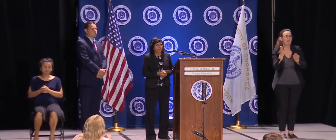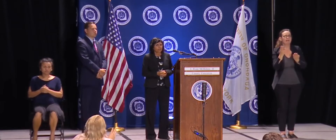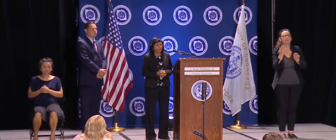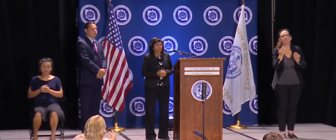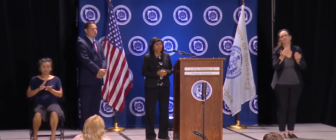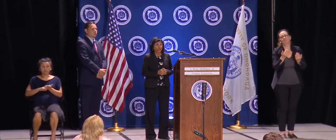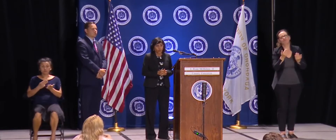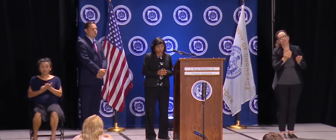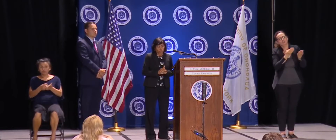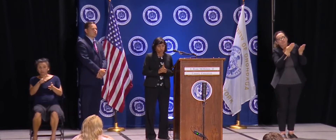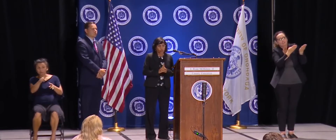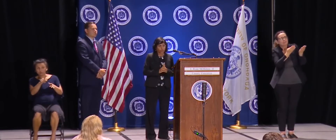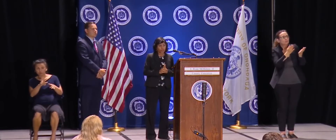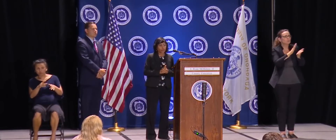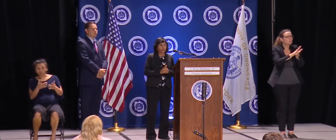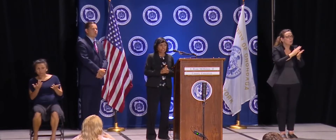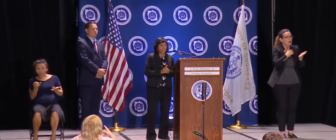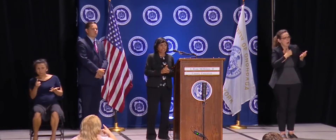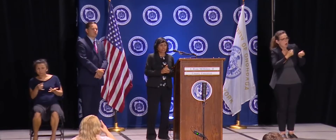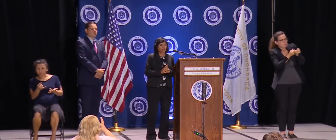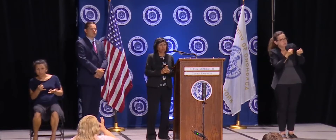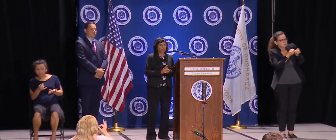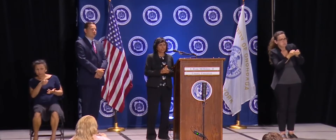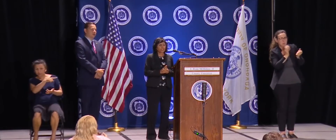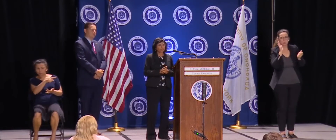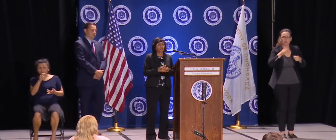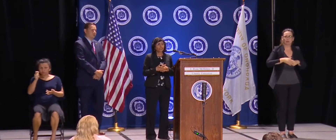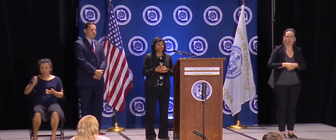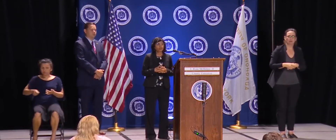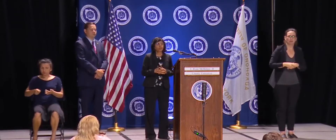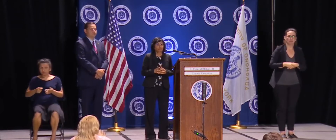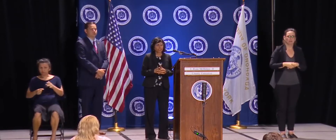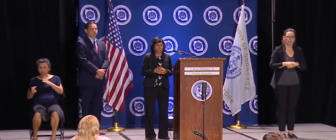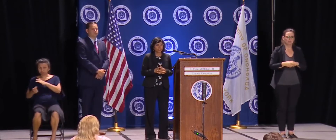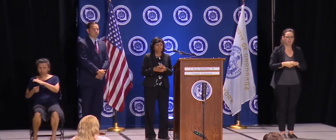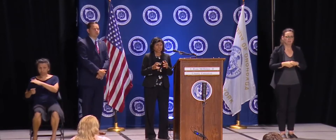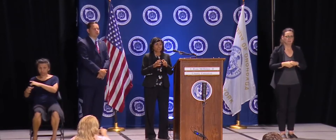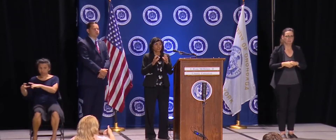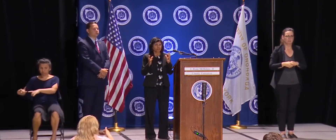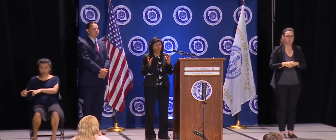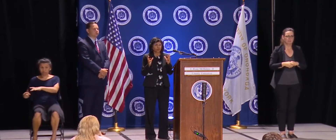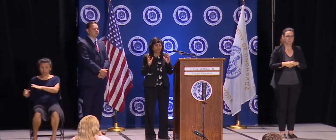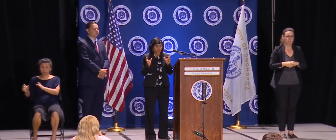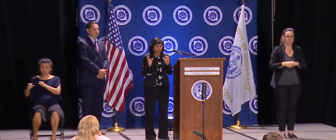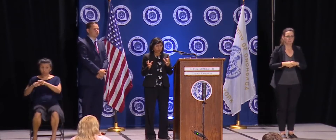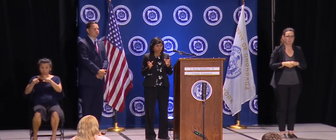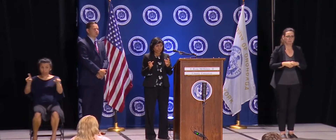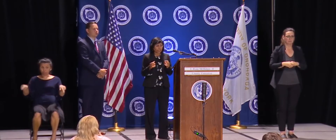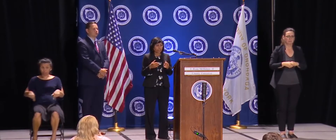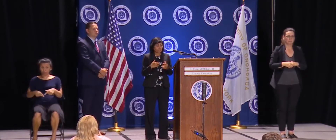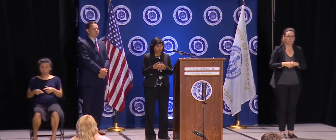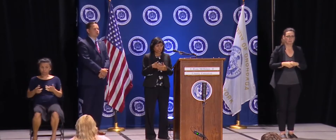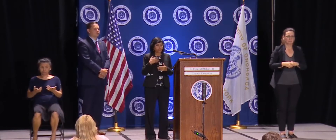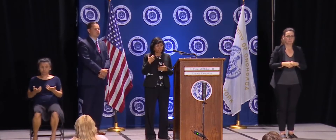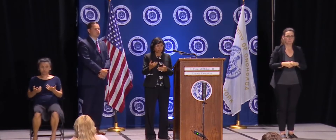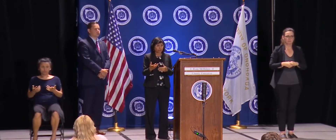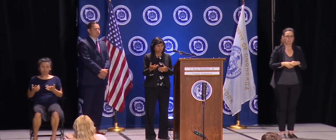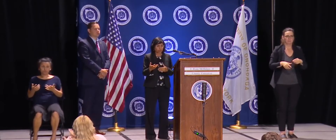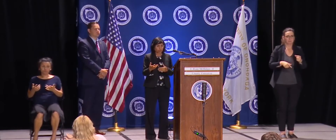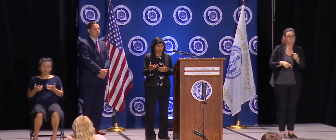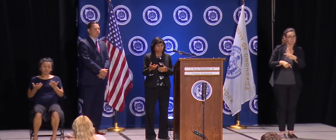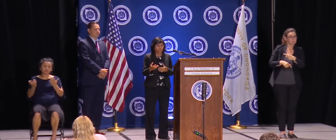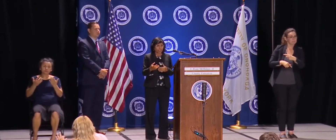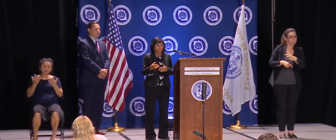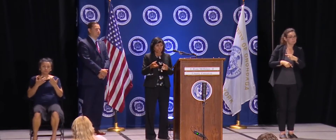class. No, no, not quarantining. So quarantine, we are going to quarantine to official quarantine is gets the